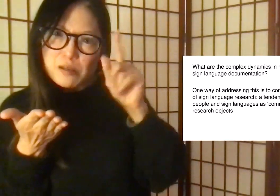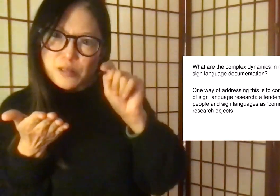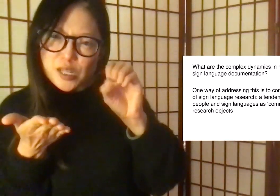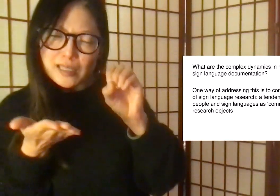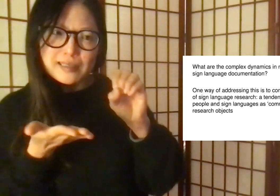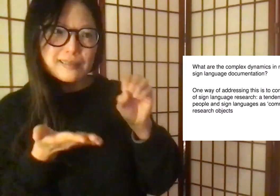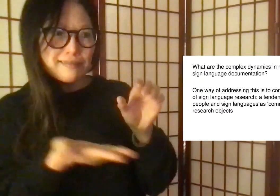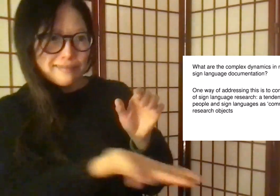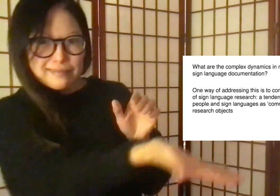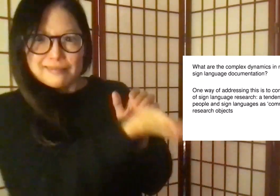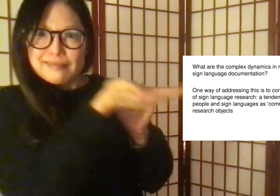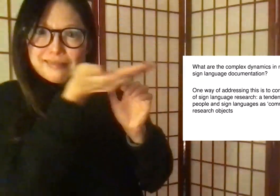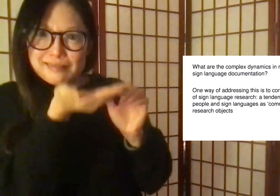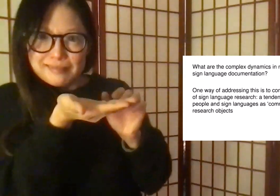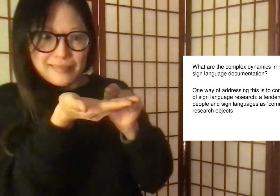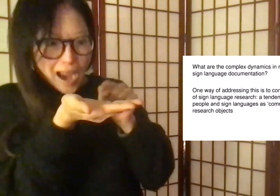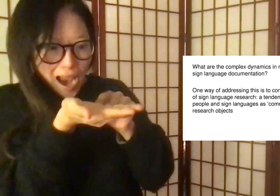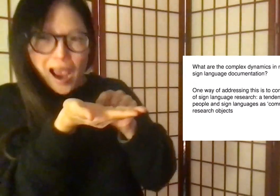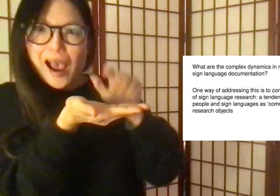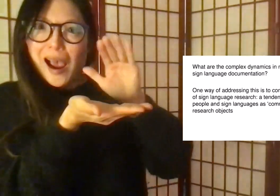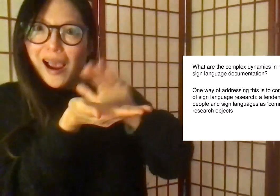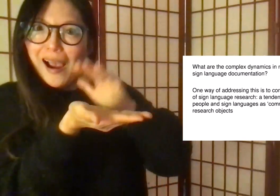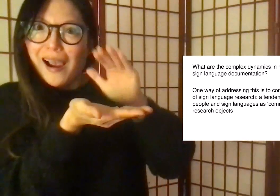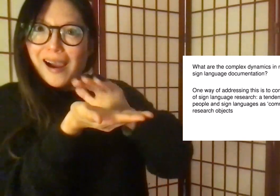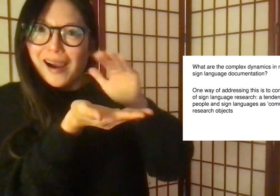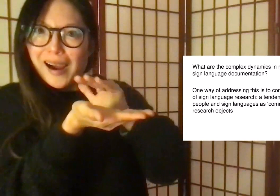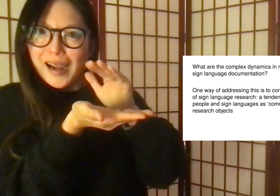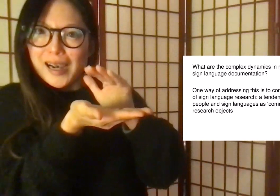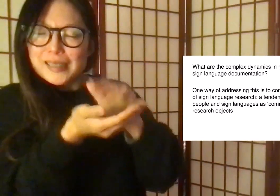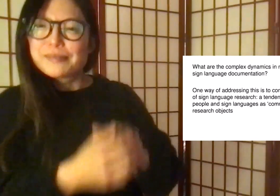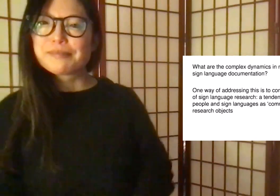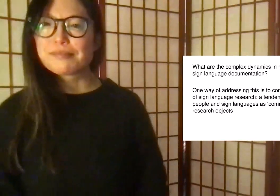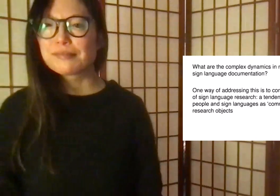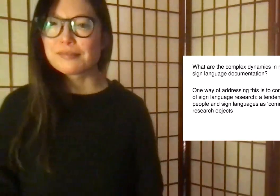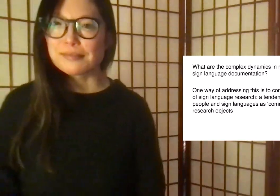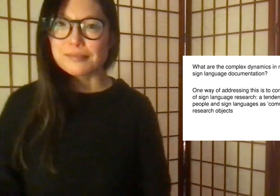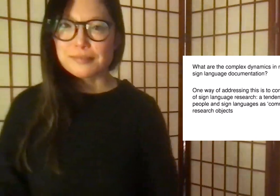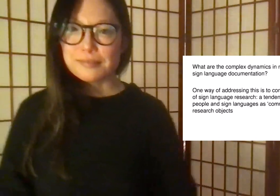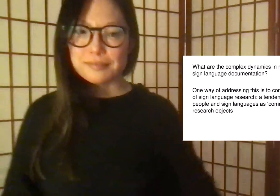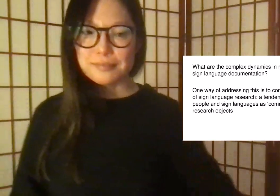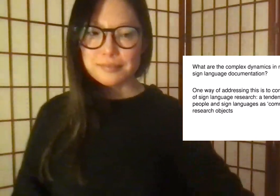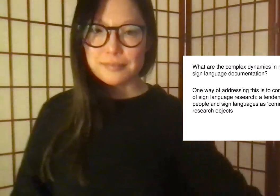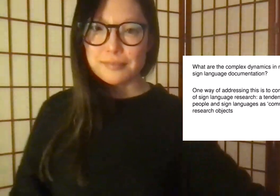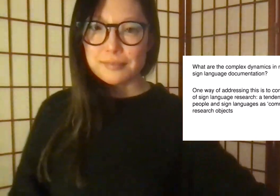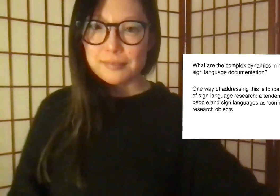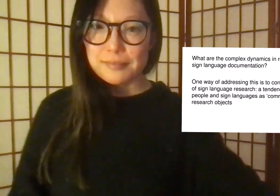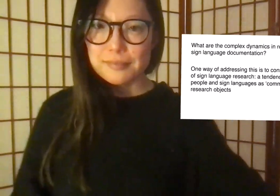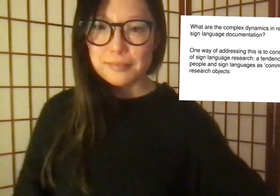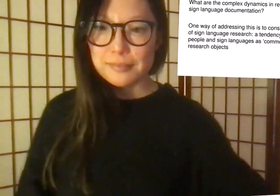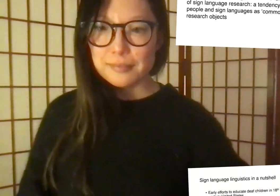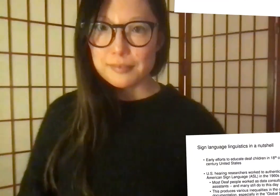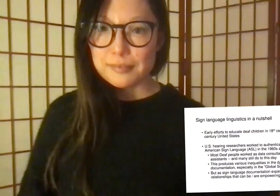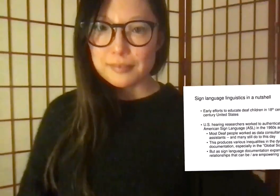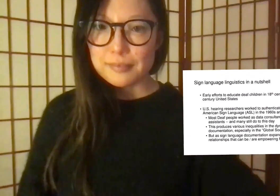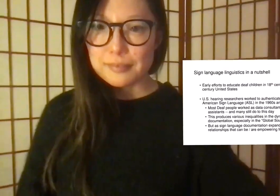or research objects, to examine them as if they were a lab animal.